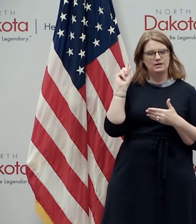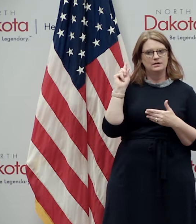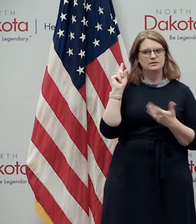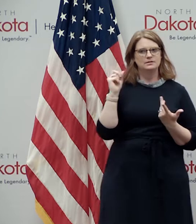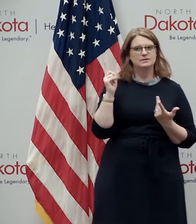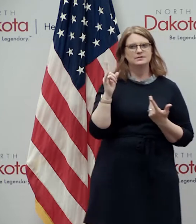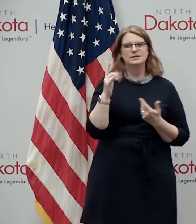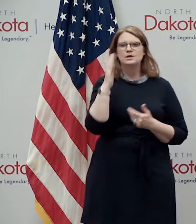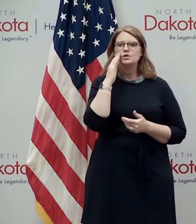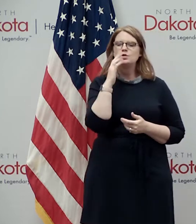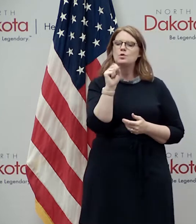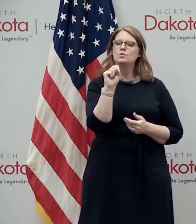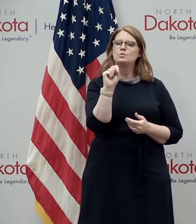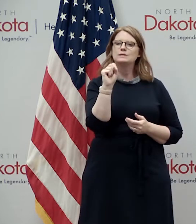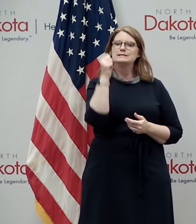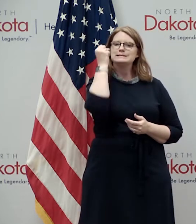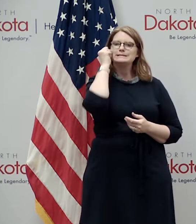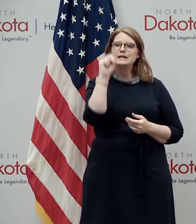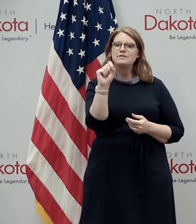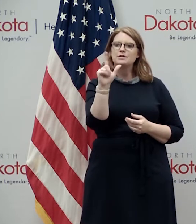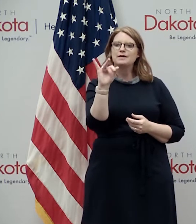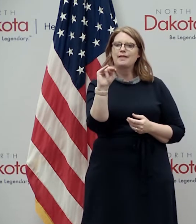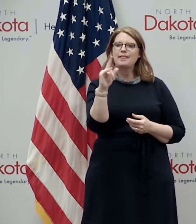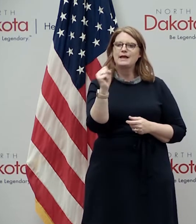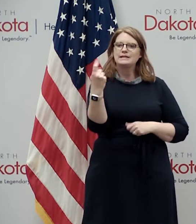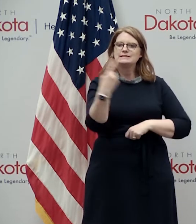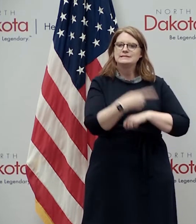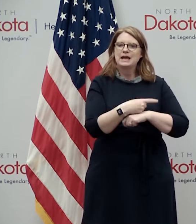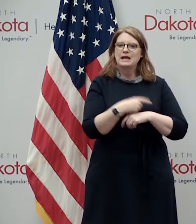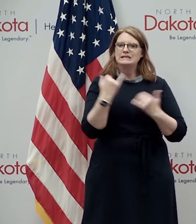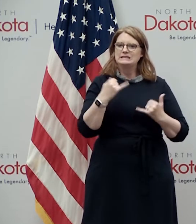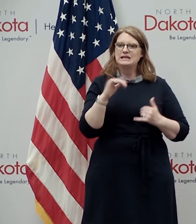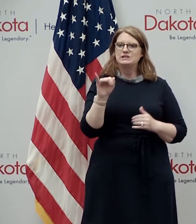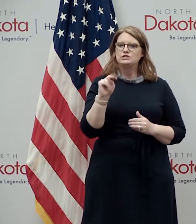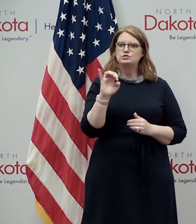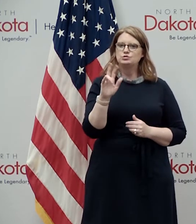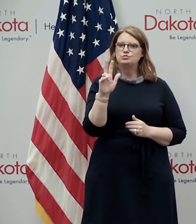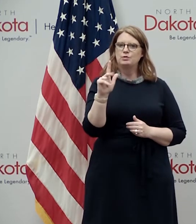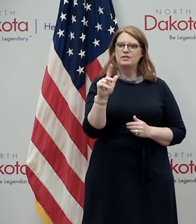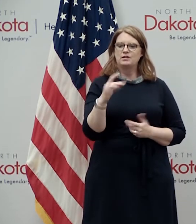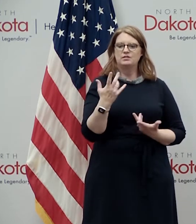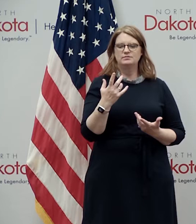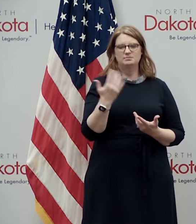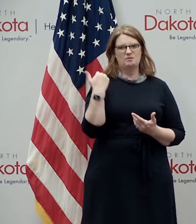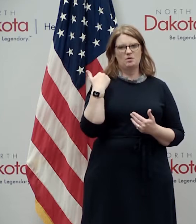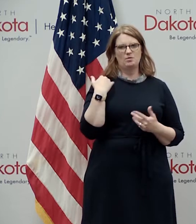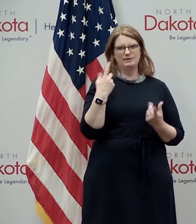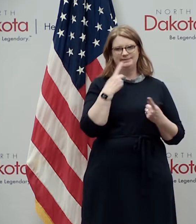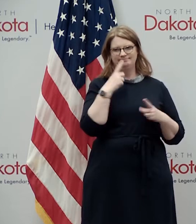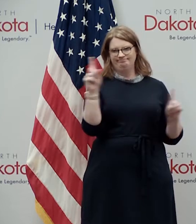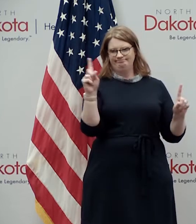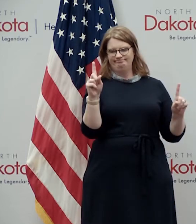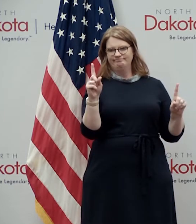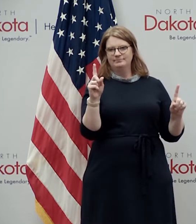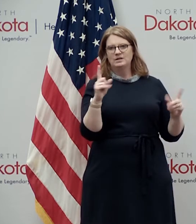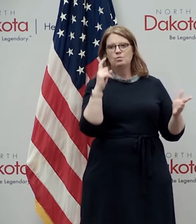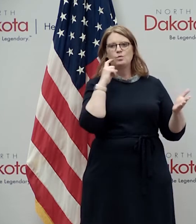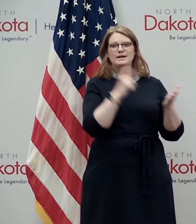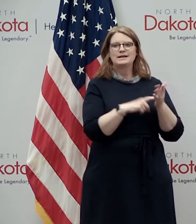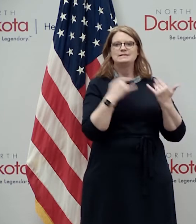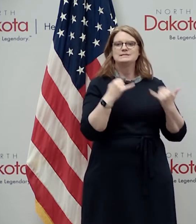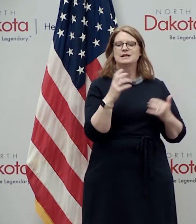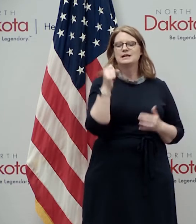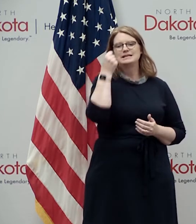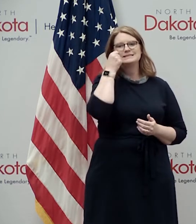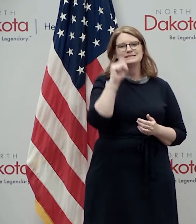silver linings day uh today is silver linings day june 23rd the proclamation we signed earlier recognizes uh today as